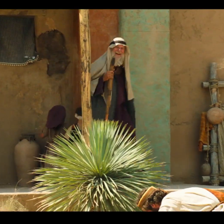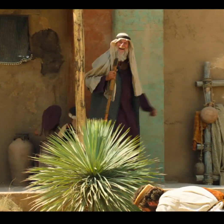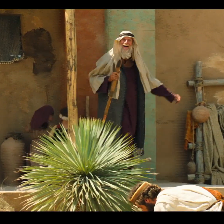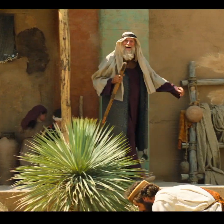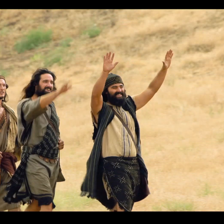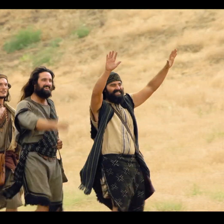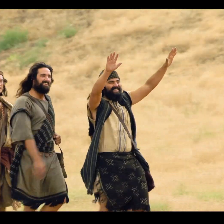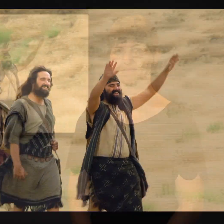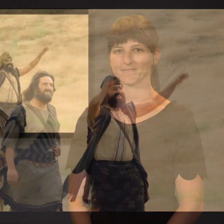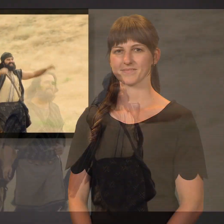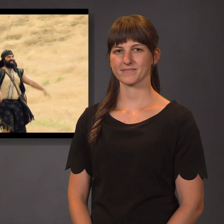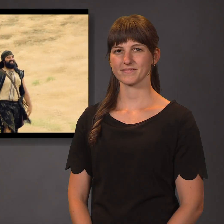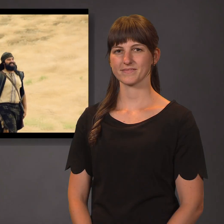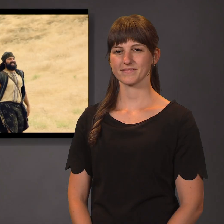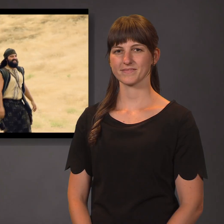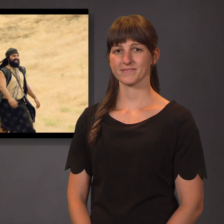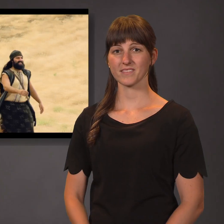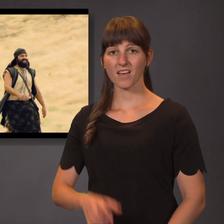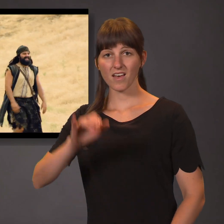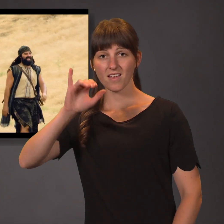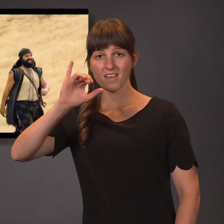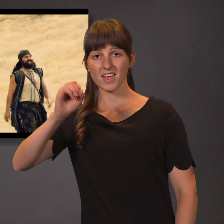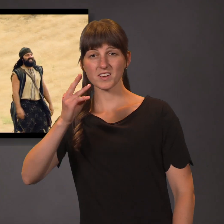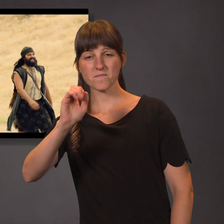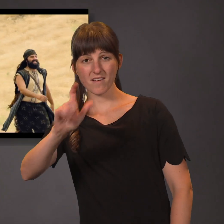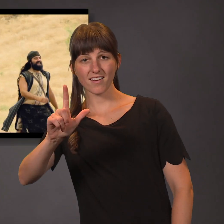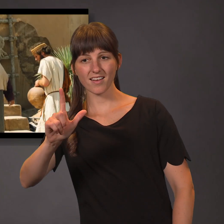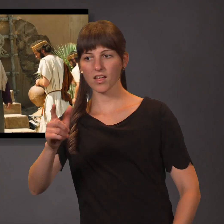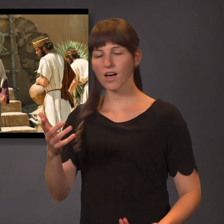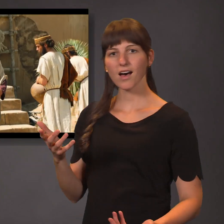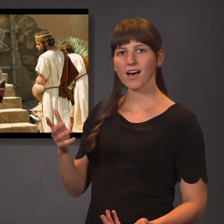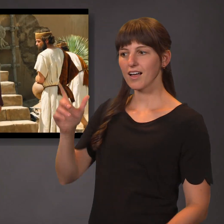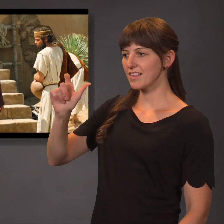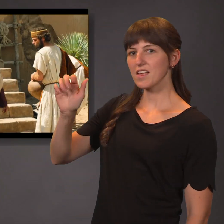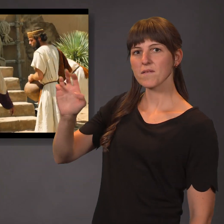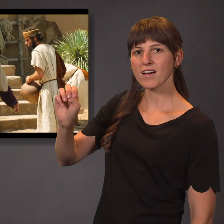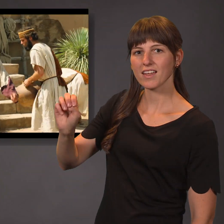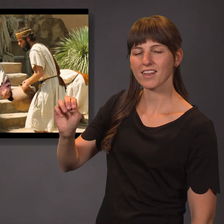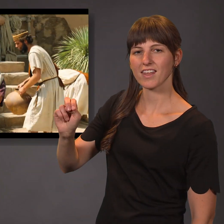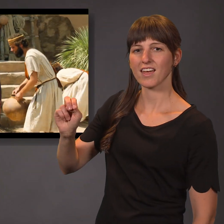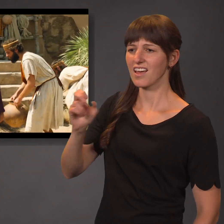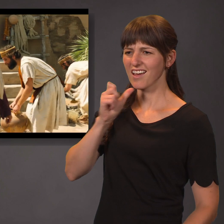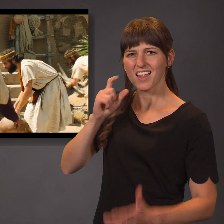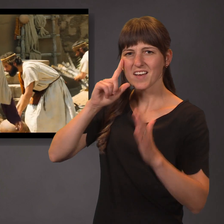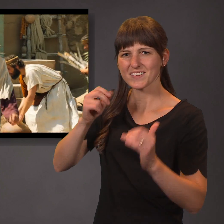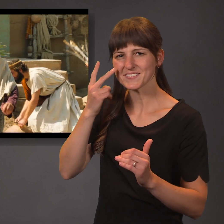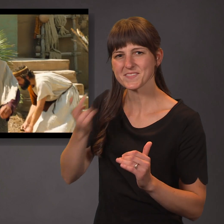Ishmael! Oh, Raymond. I did not expect to ever see you again.